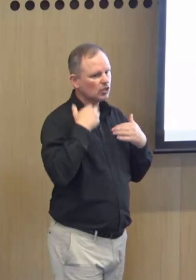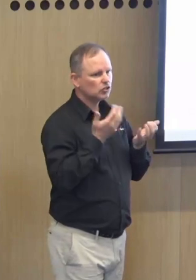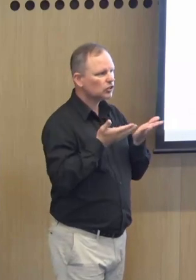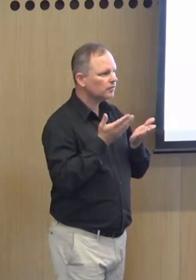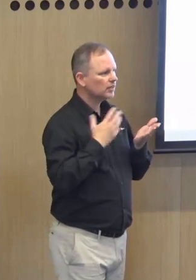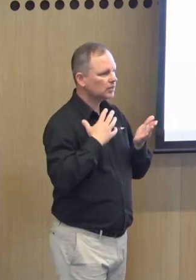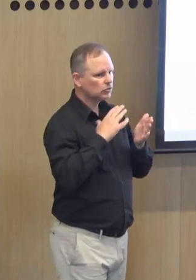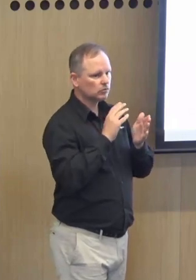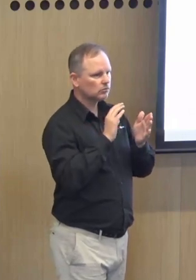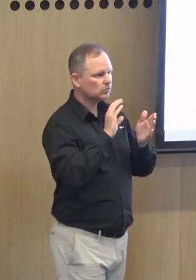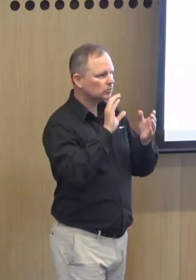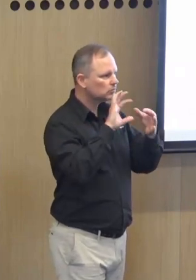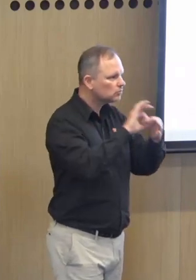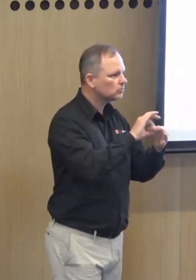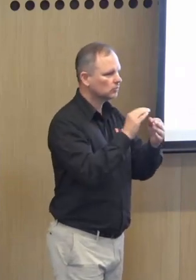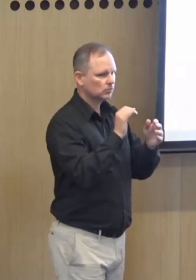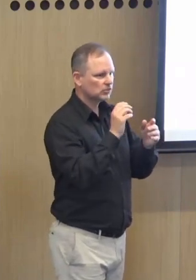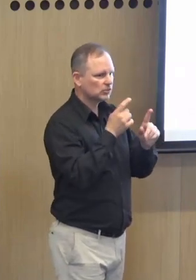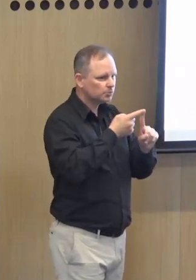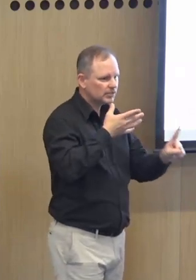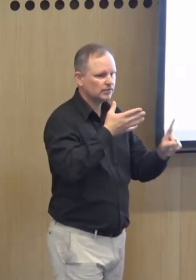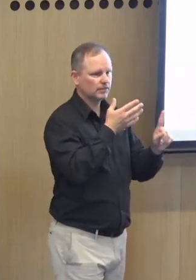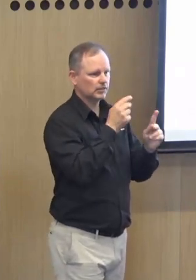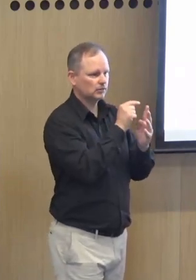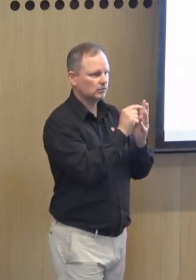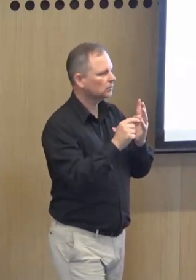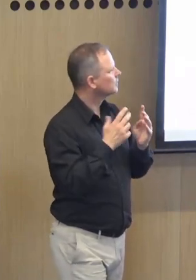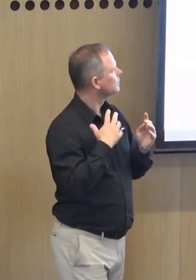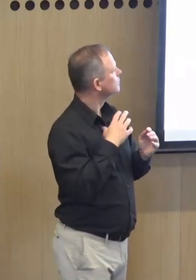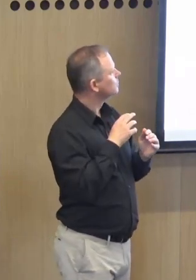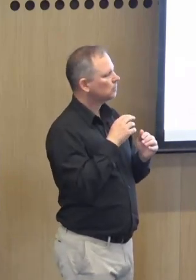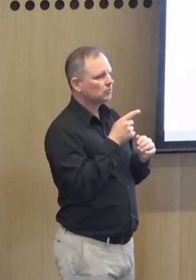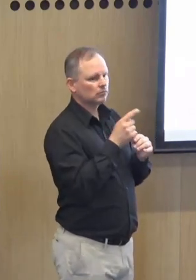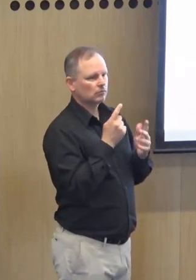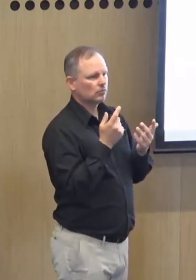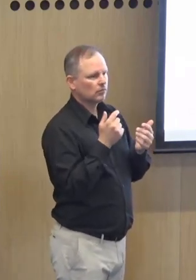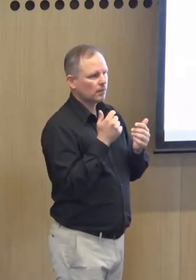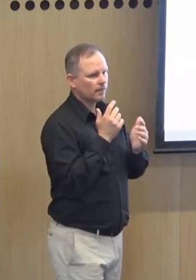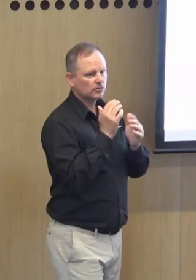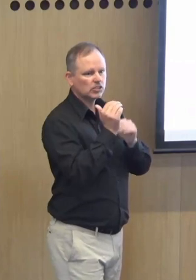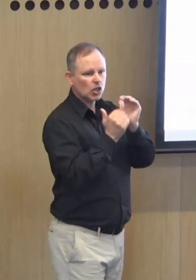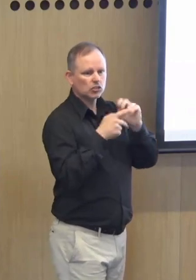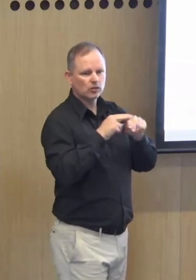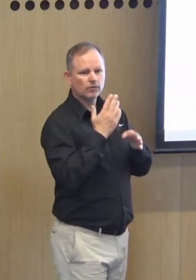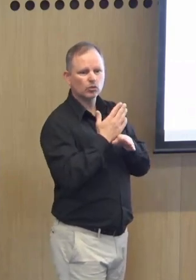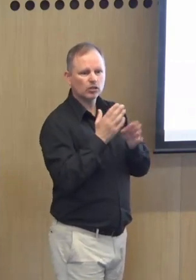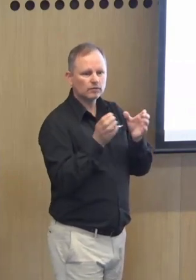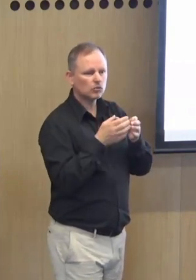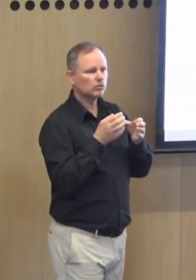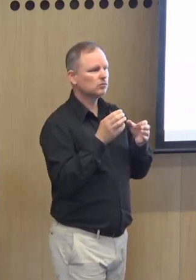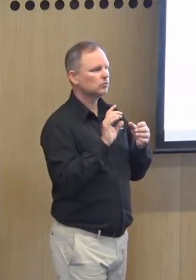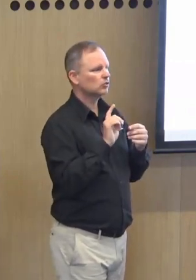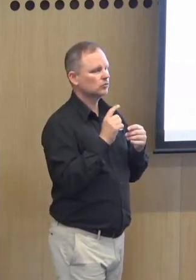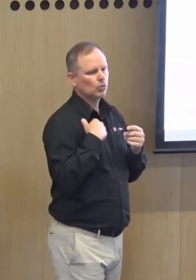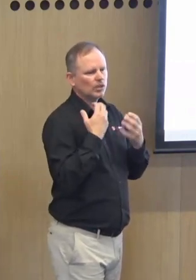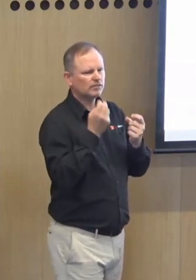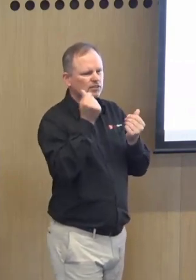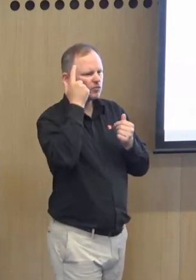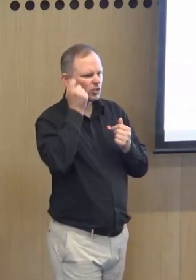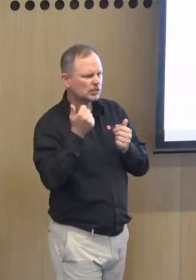have whether it's going to be a hospital location or a mental health or allied health location the size of the workforce what does